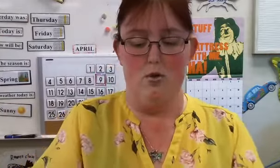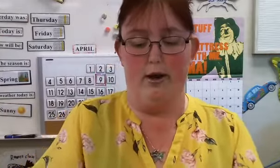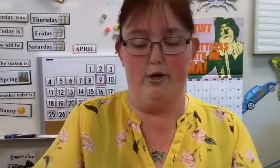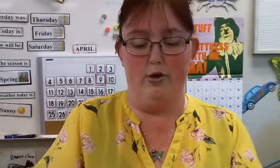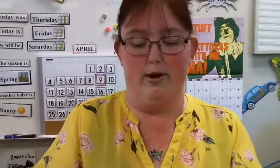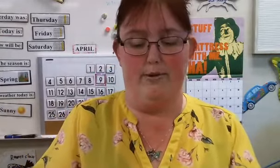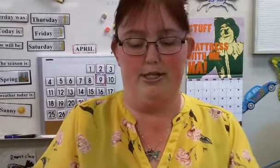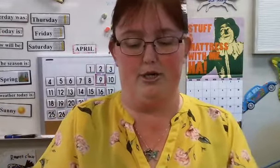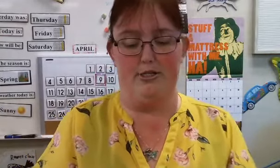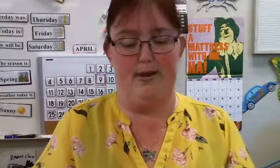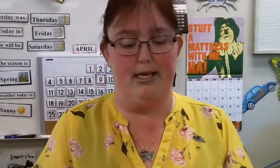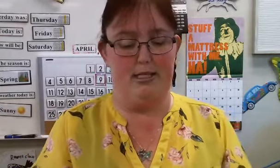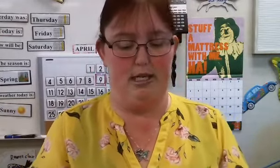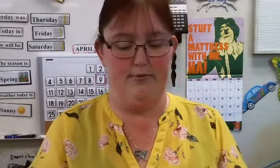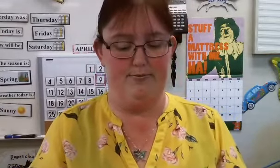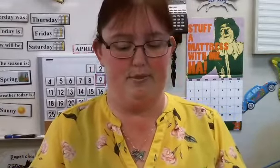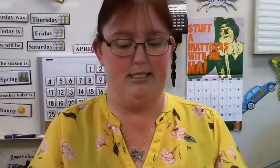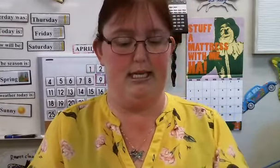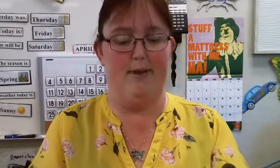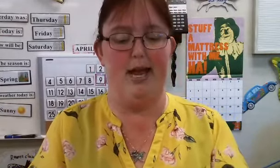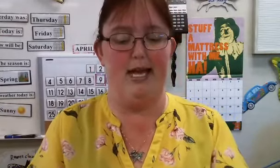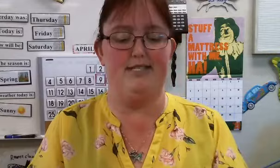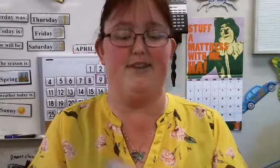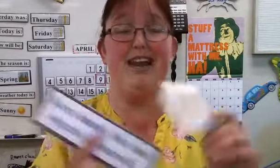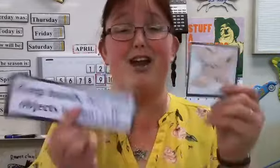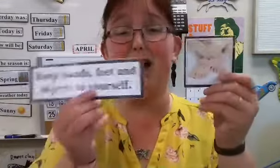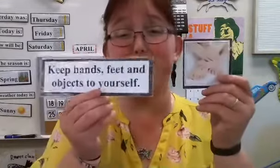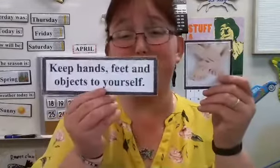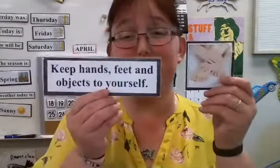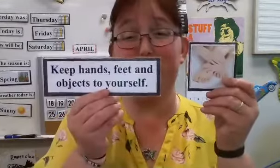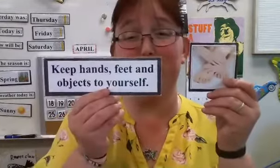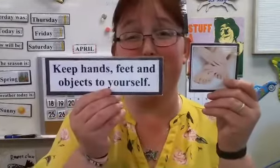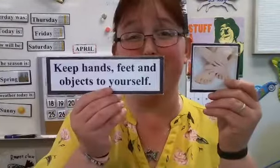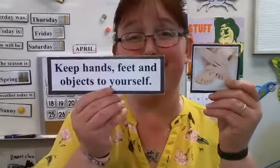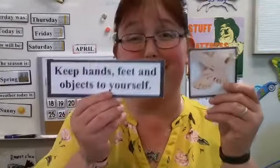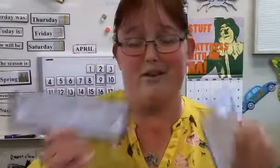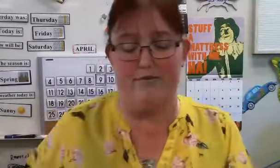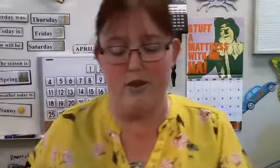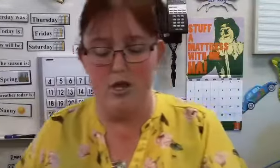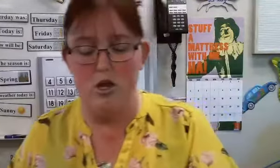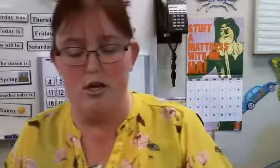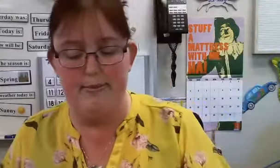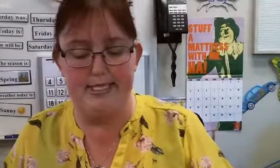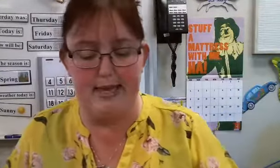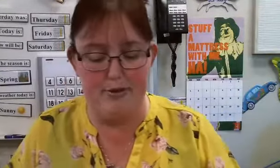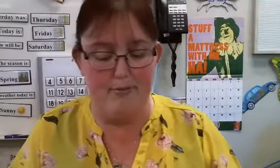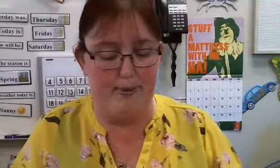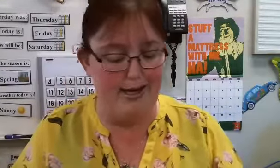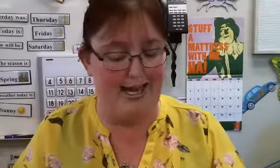One great way to show respect is keep hands, feet, and objects to yourself. You need to be safe with your body